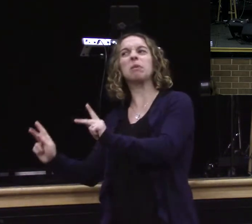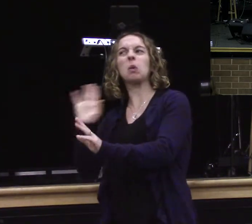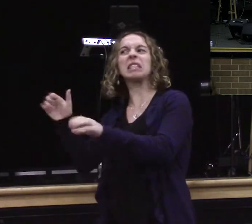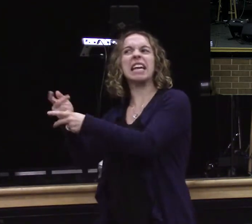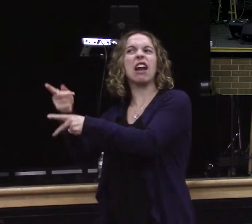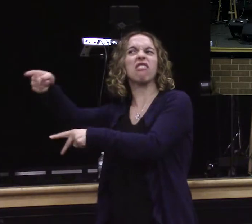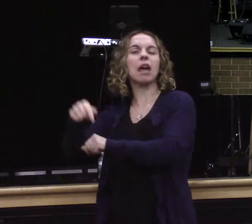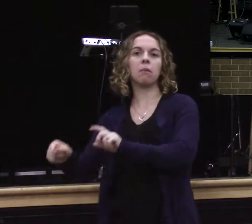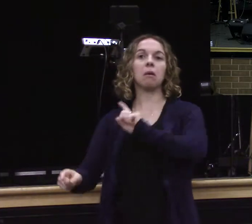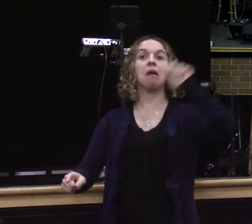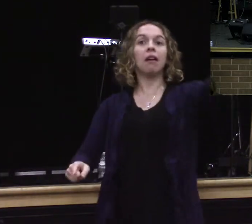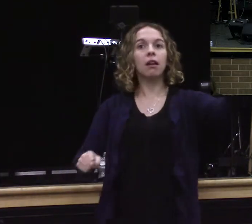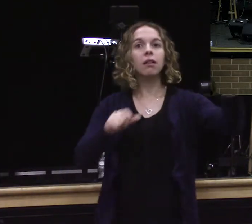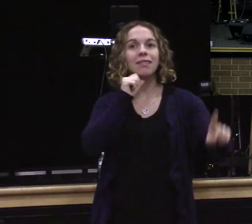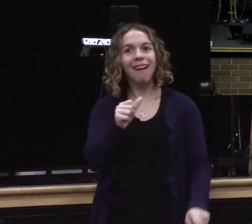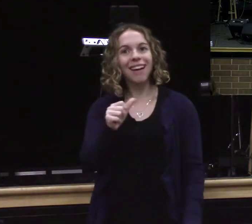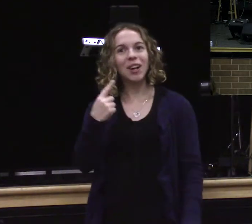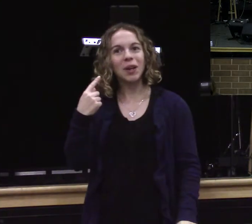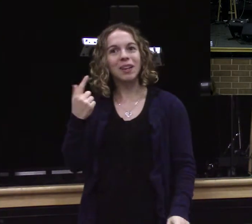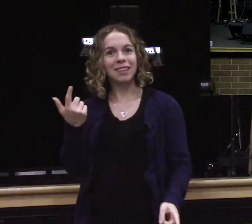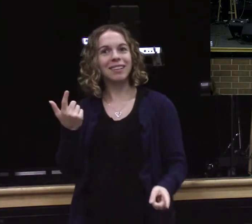Want to know the simple philosophy? He saw a need